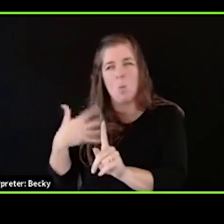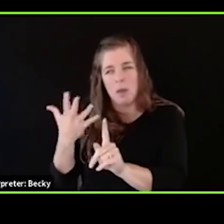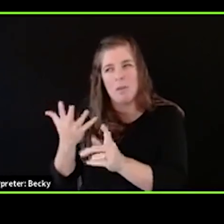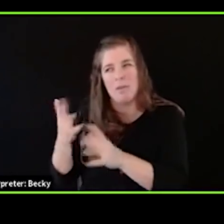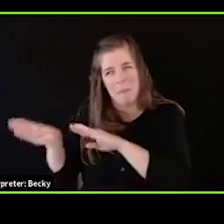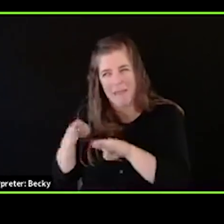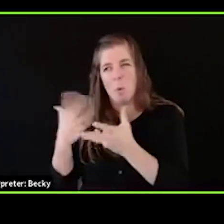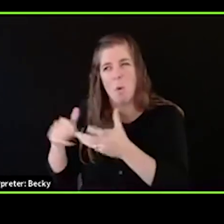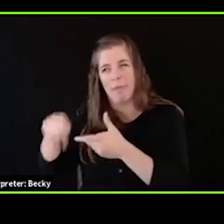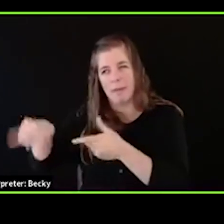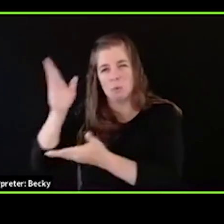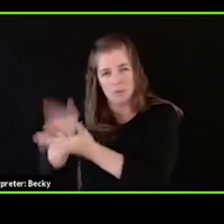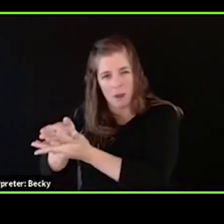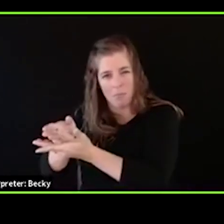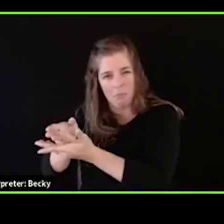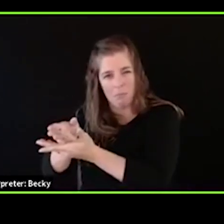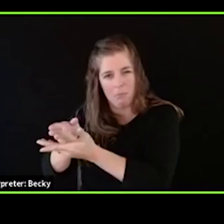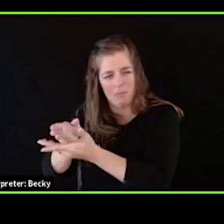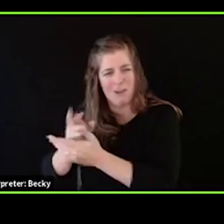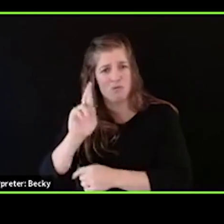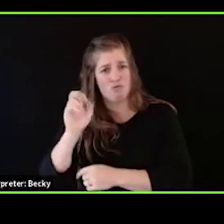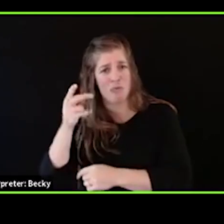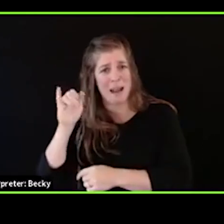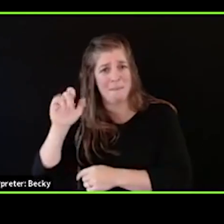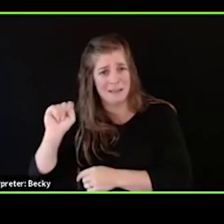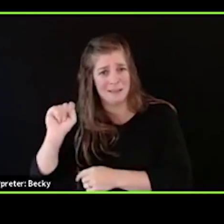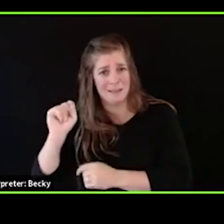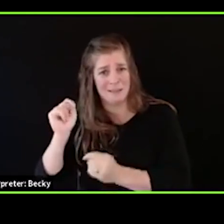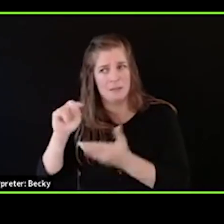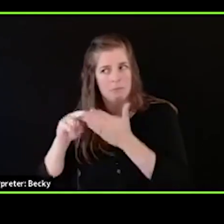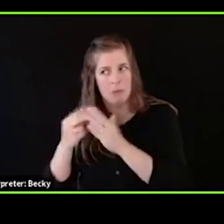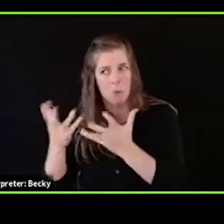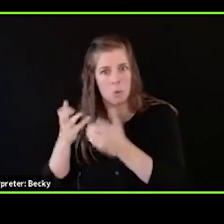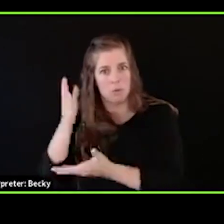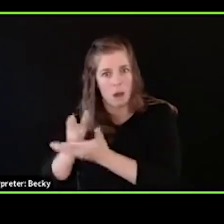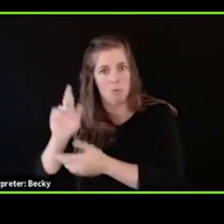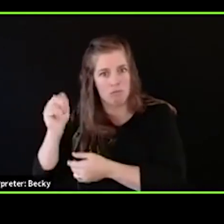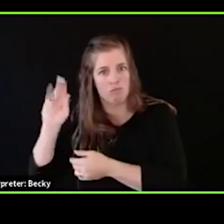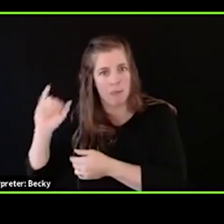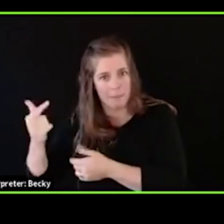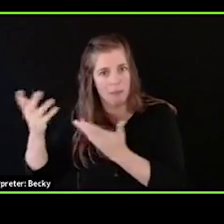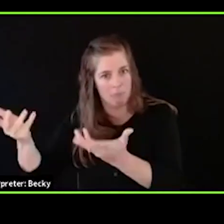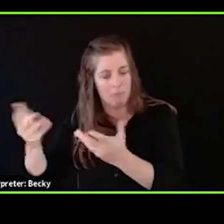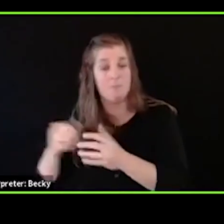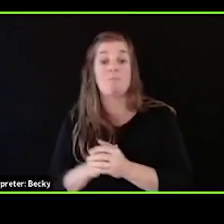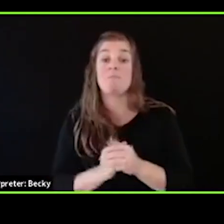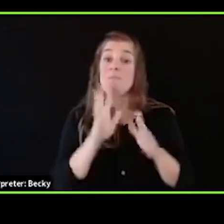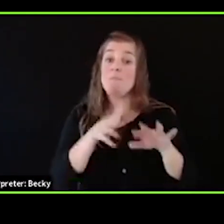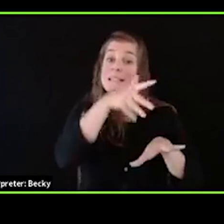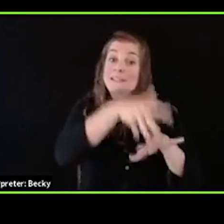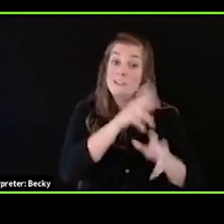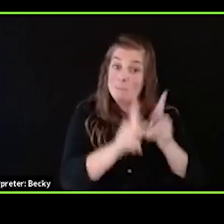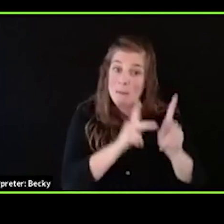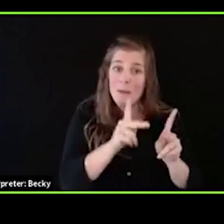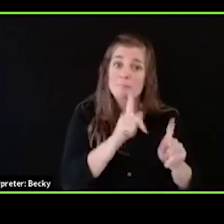So in a sense to my mind, labels leave us fixed in time. And I've noticed that a lot of Indigenous people don't use labels in their language,